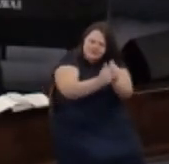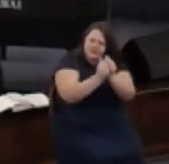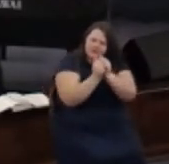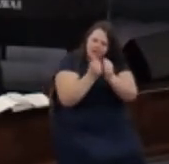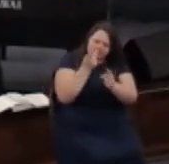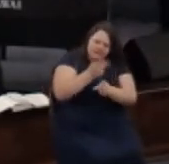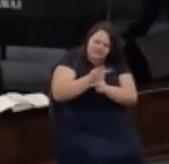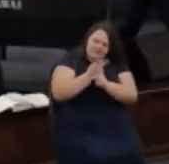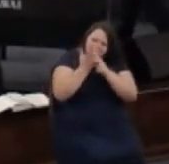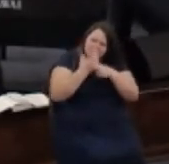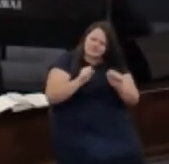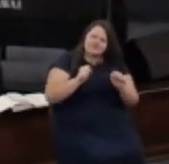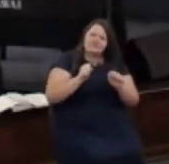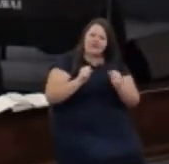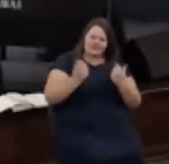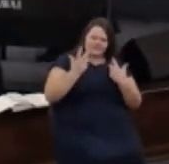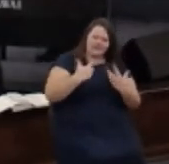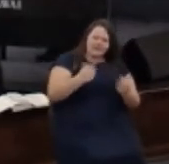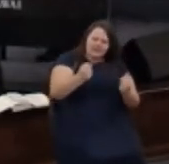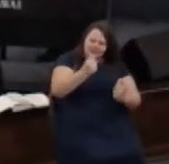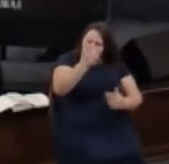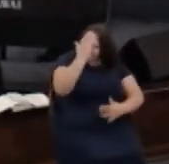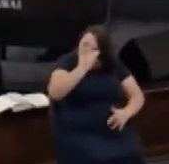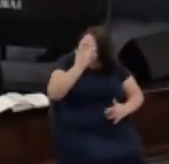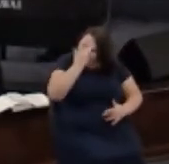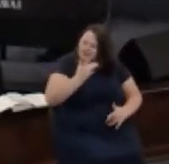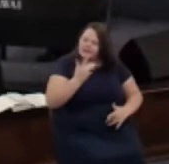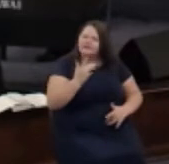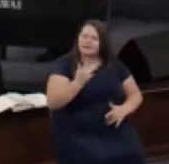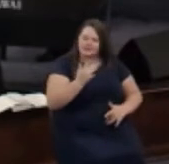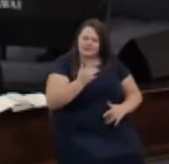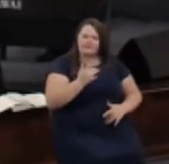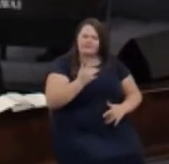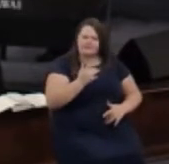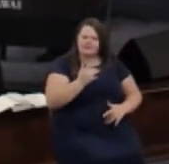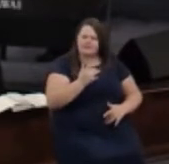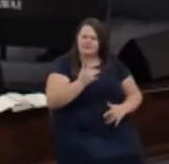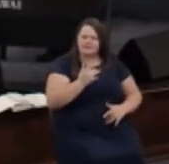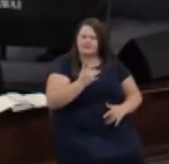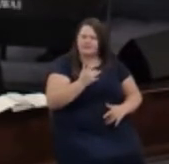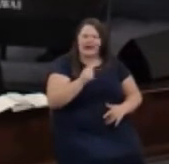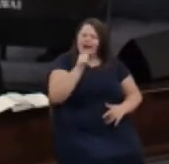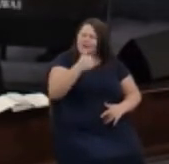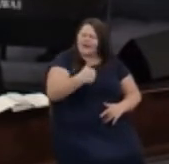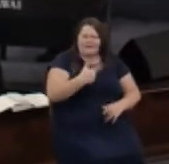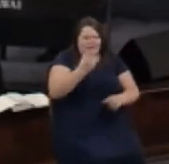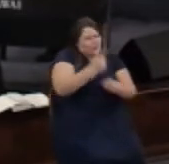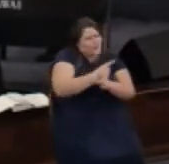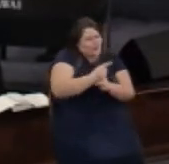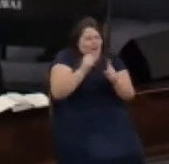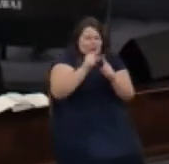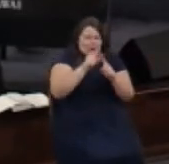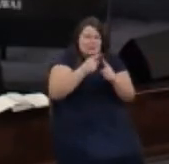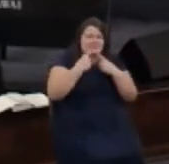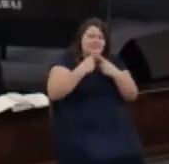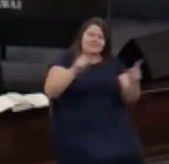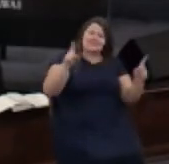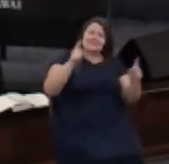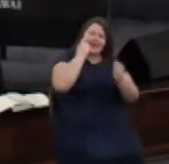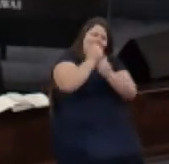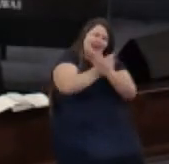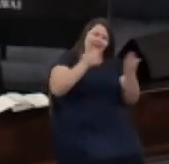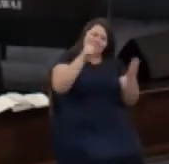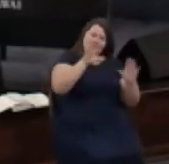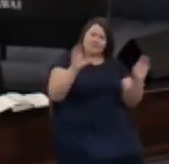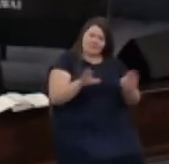healing our sick I don't have the right words to say all the things that you have done